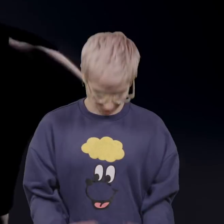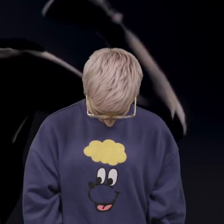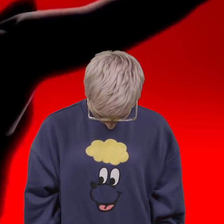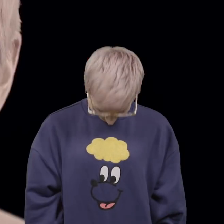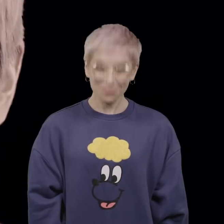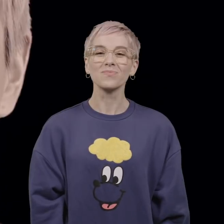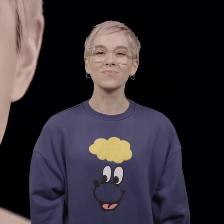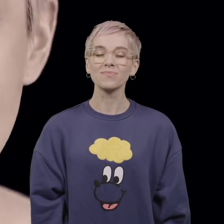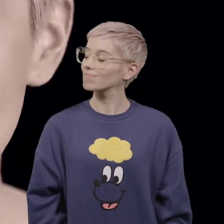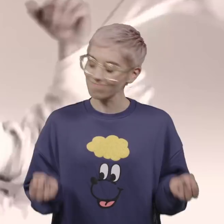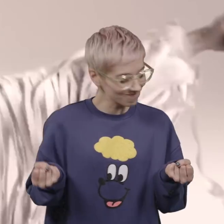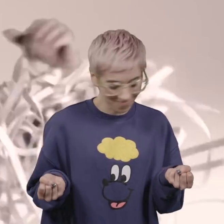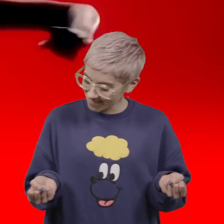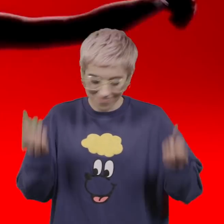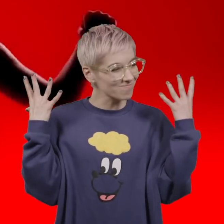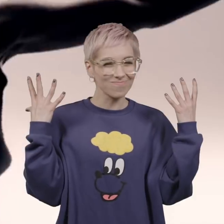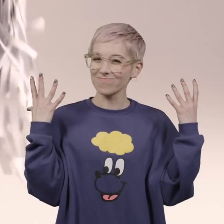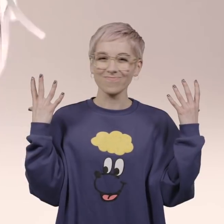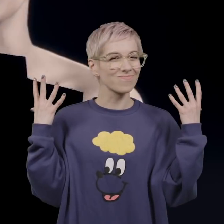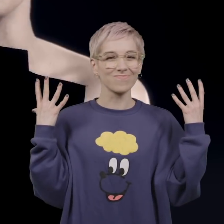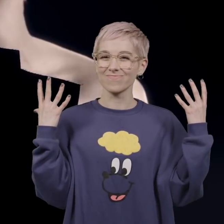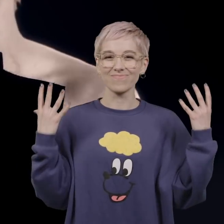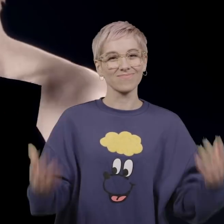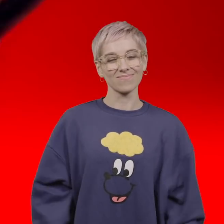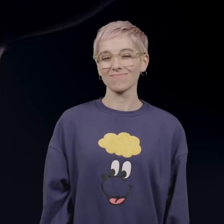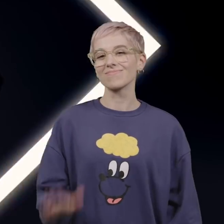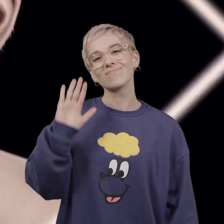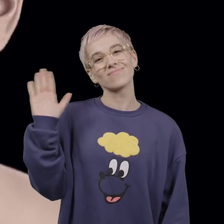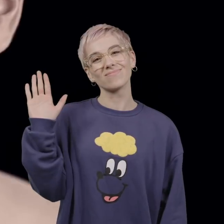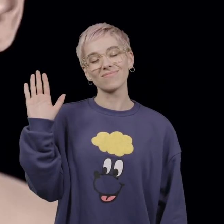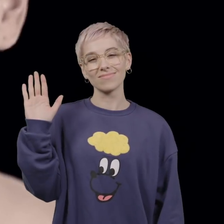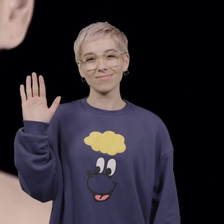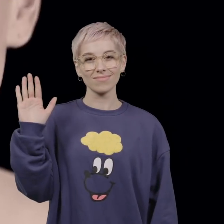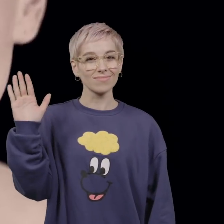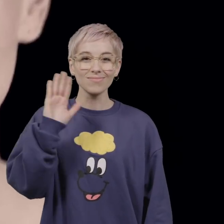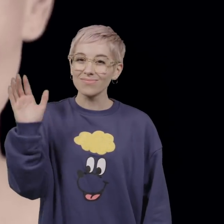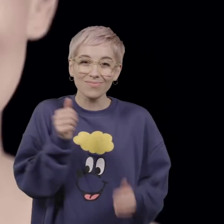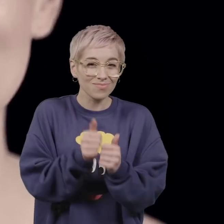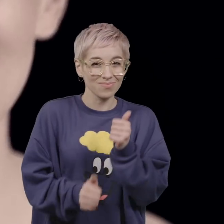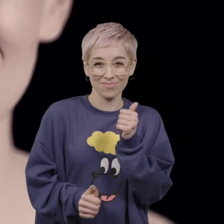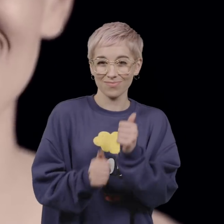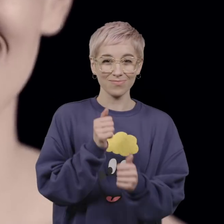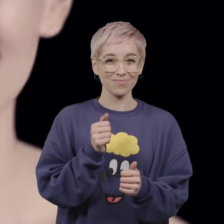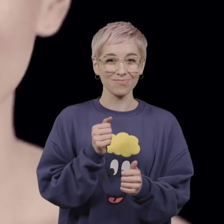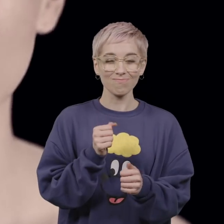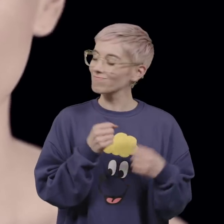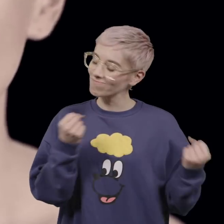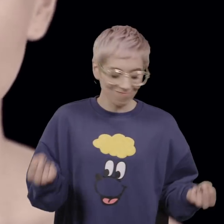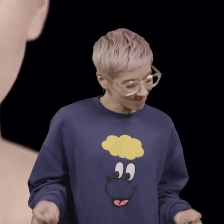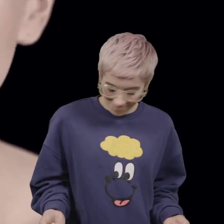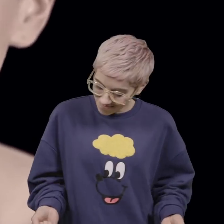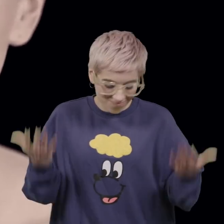Hold your head up Don't give up No no Hey, hey brother,